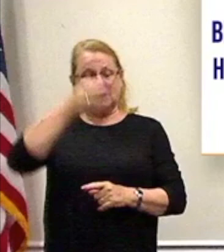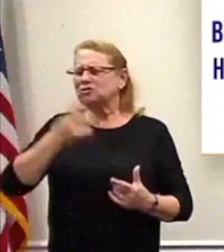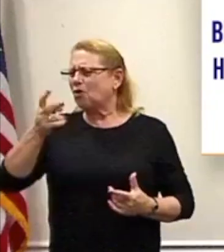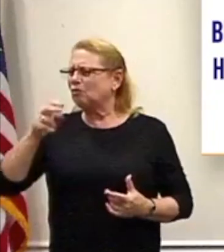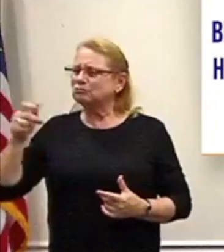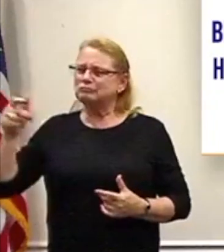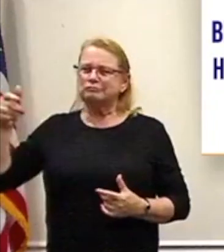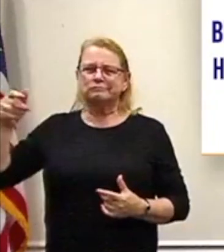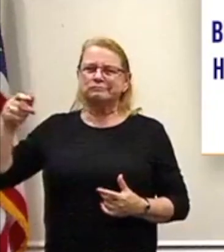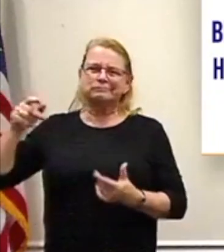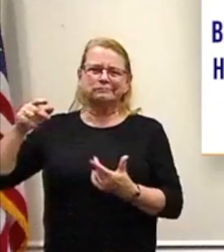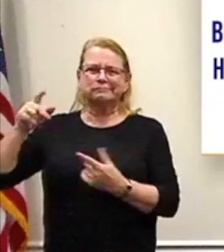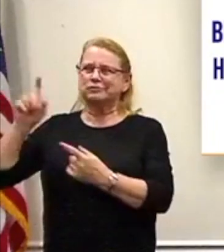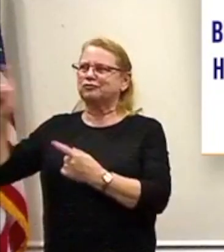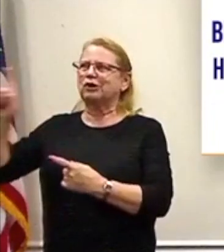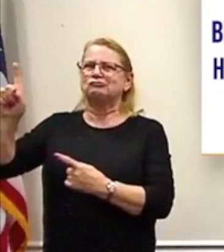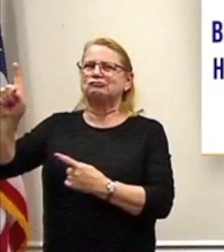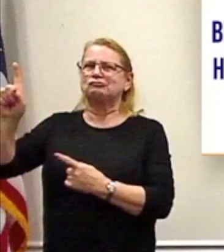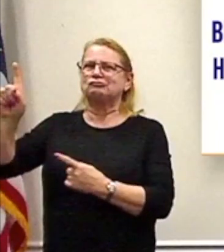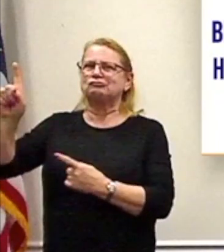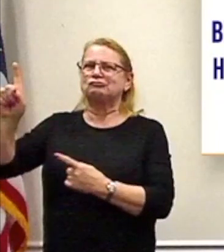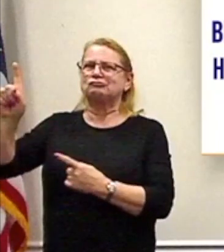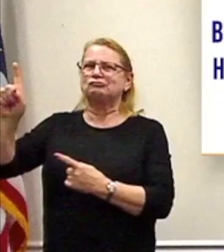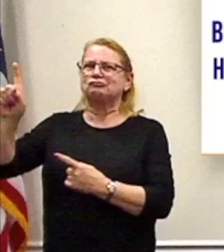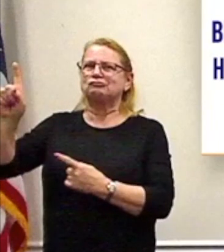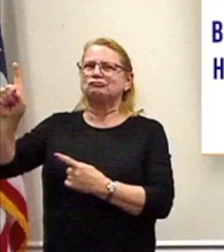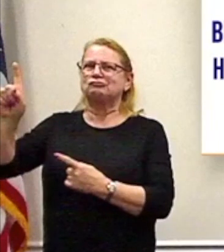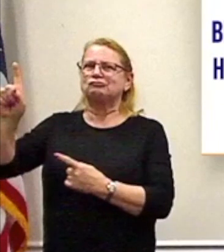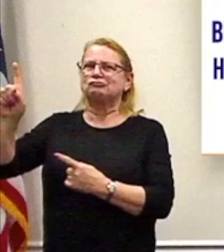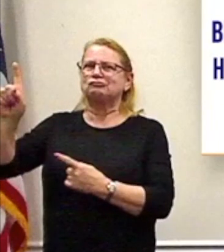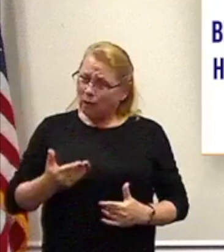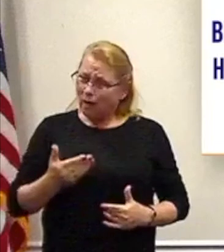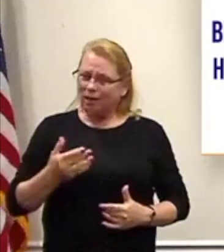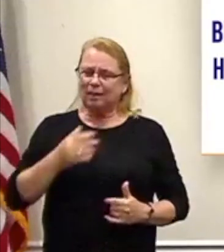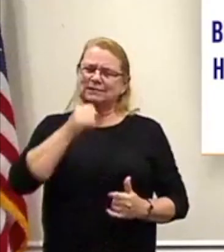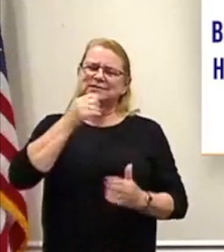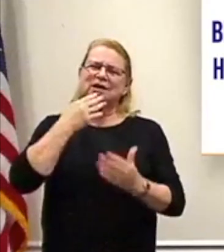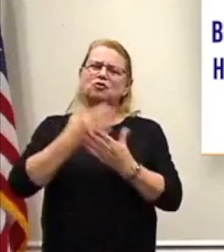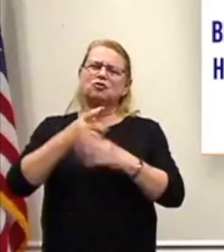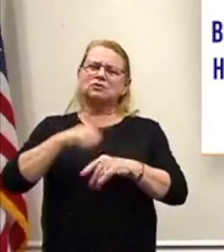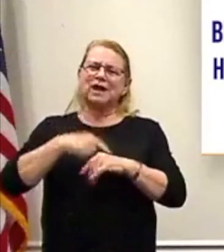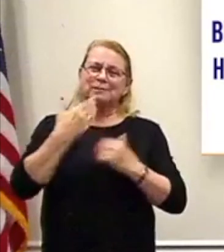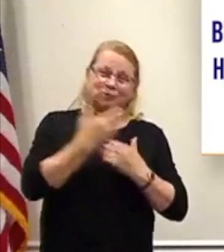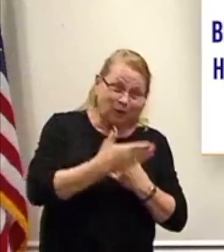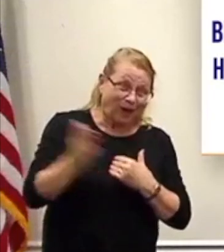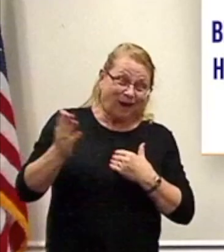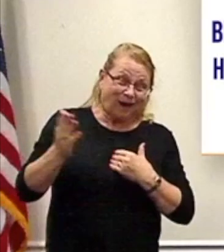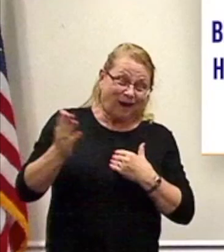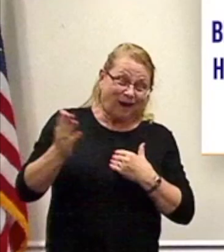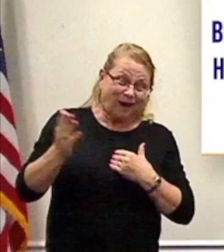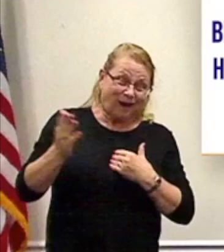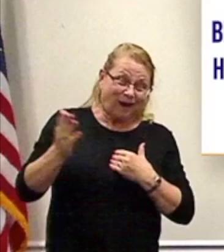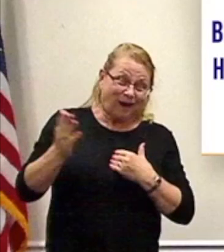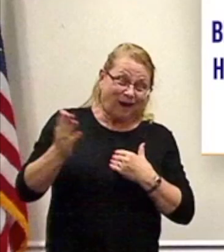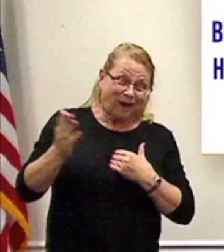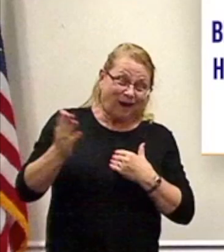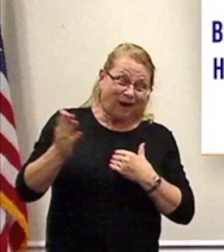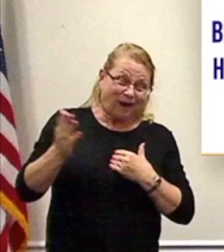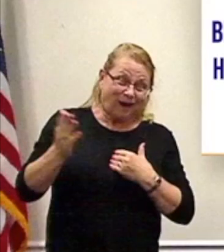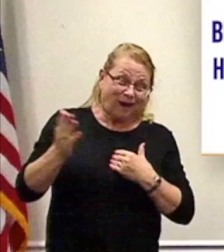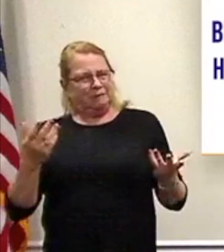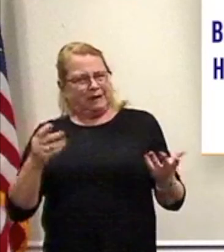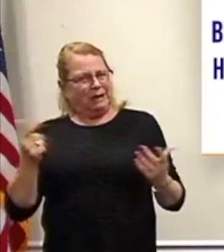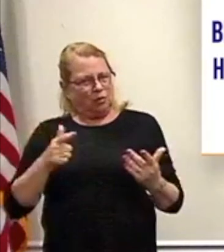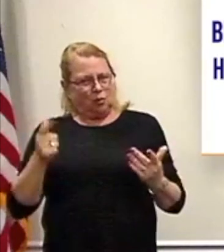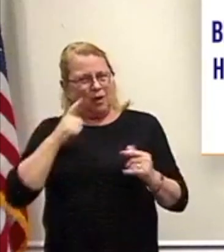-treating. If you're not feeling well, this isn't the year to necessarily hand out candy. And either way, this is not the year to